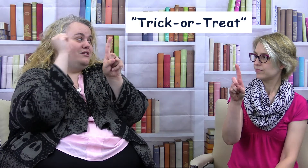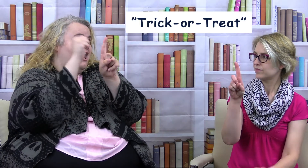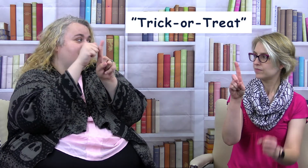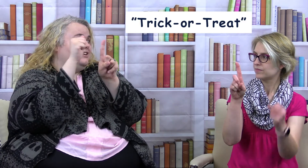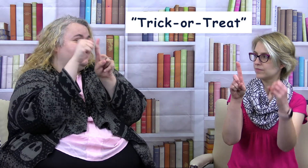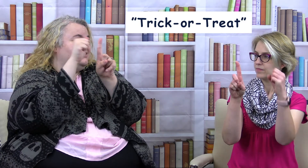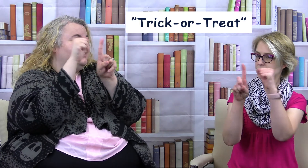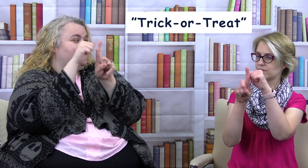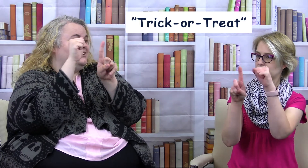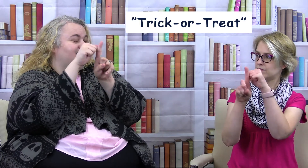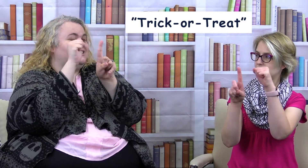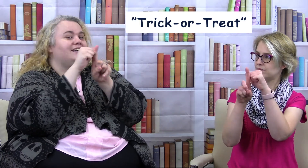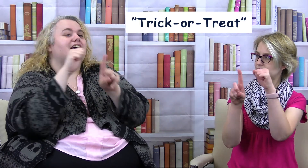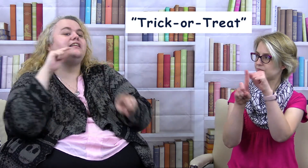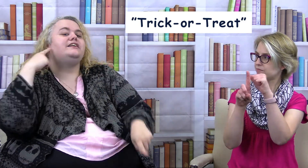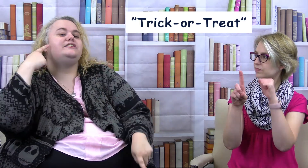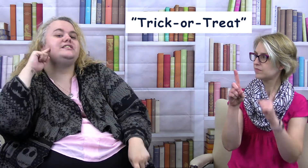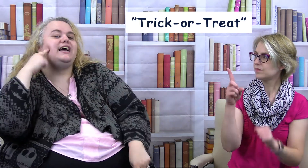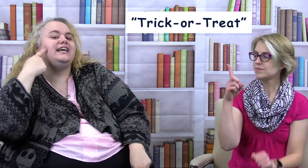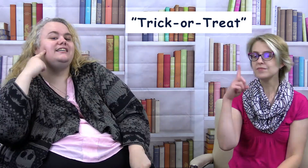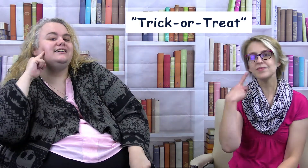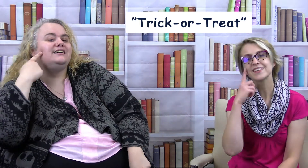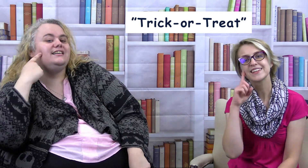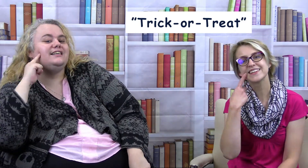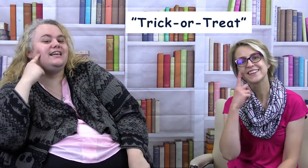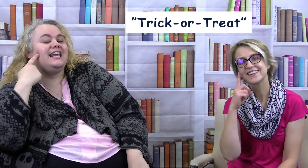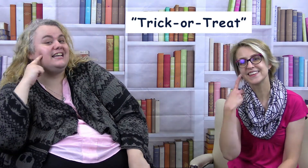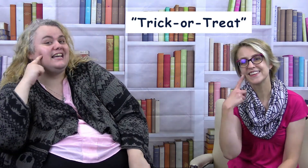knock and then you'll sign candy.